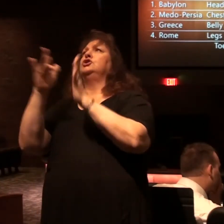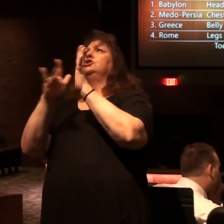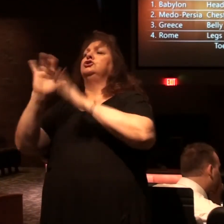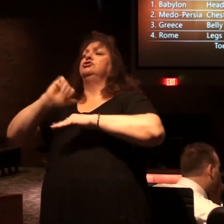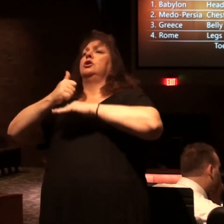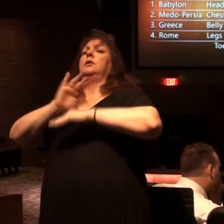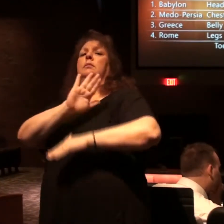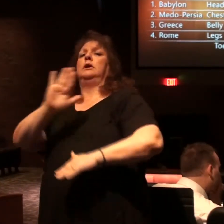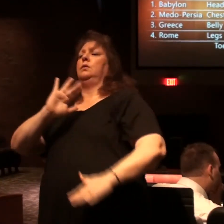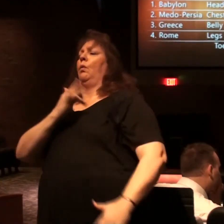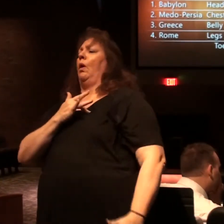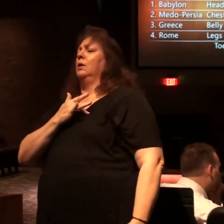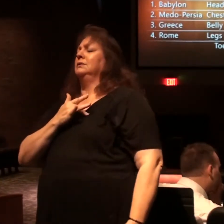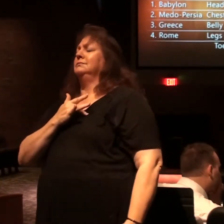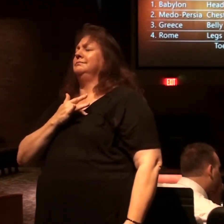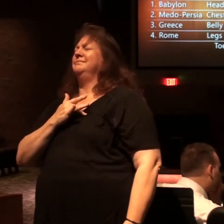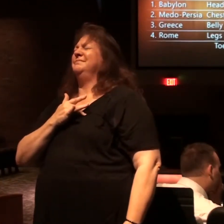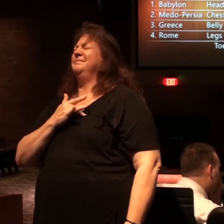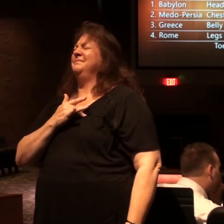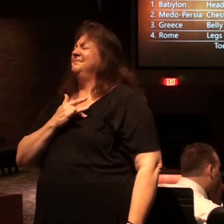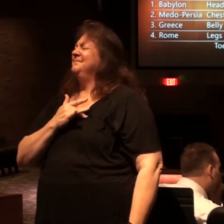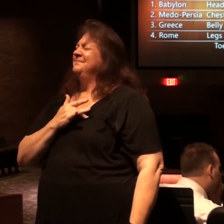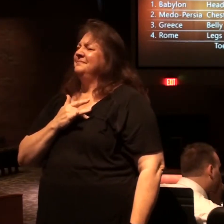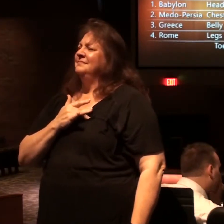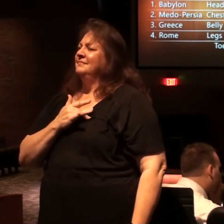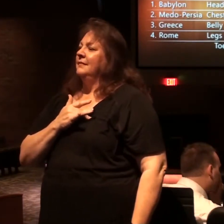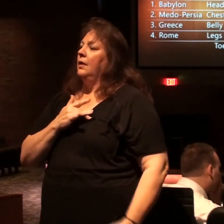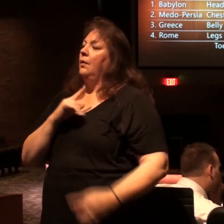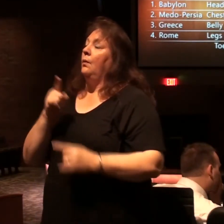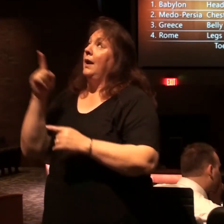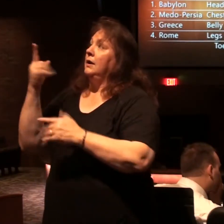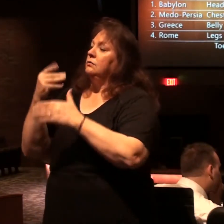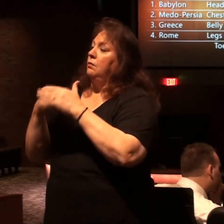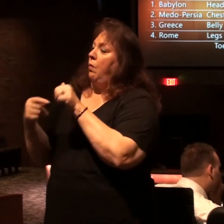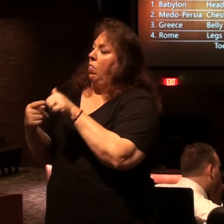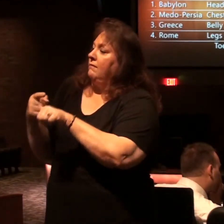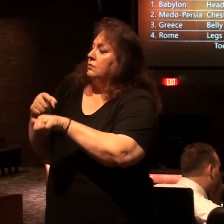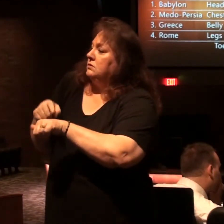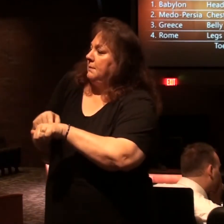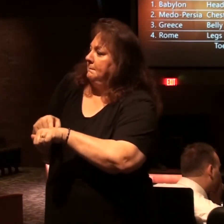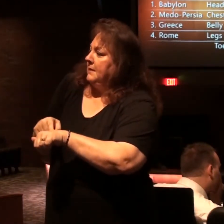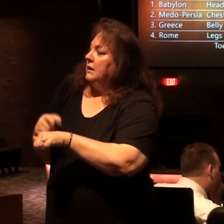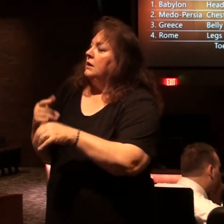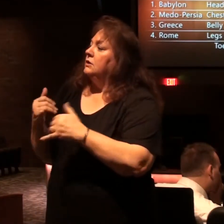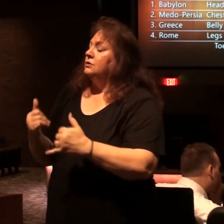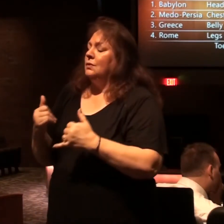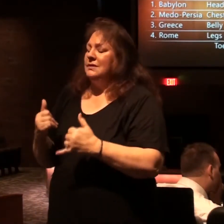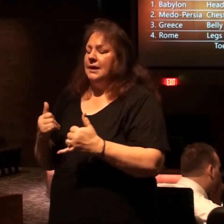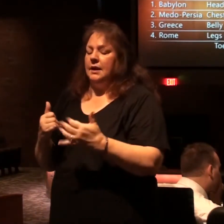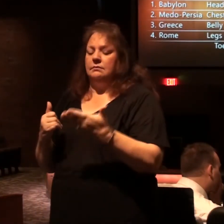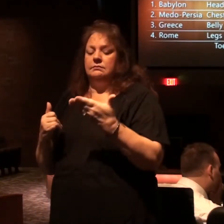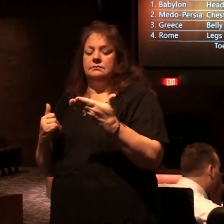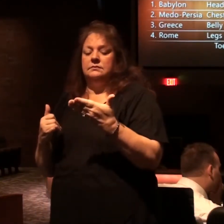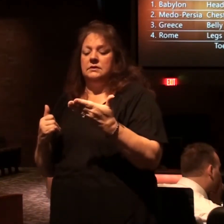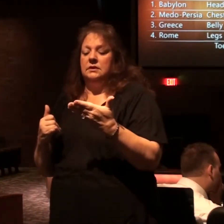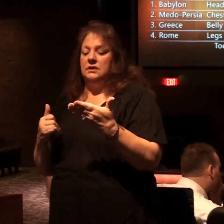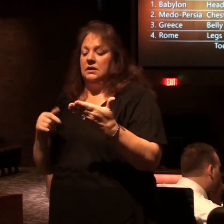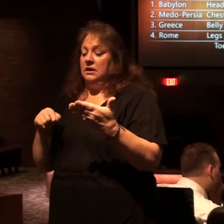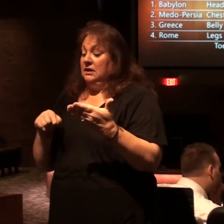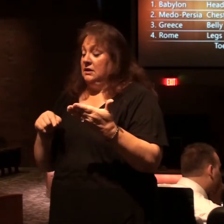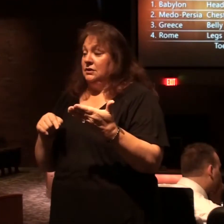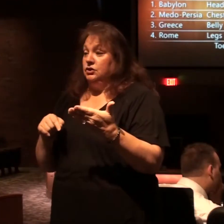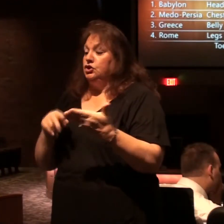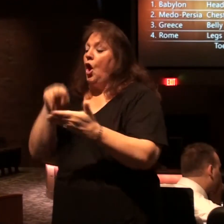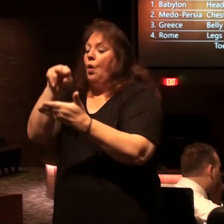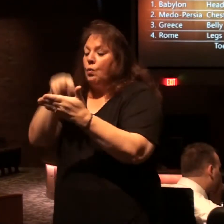people when he came the first time so now we take this because this is what just